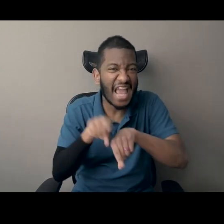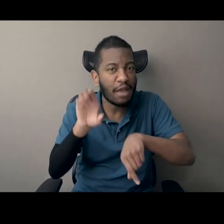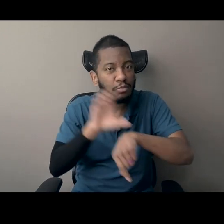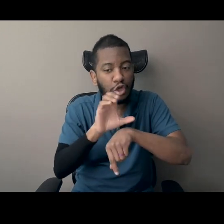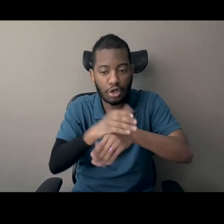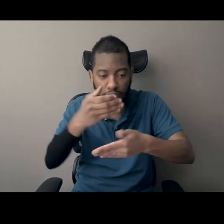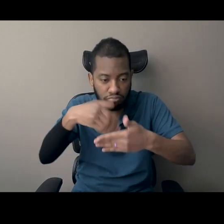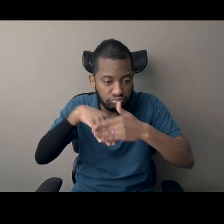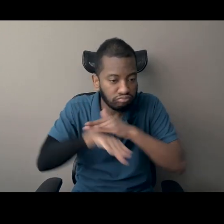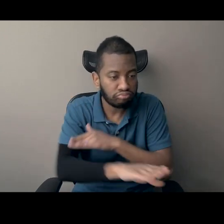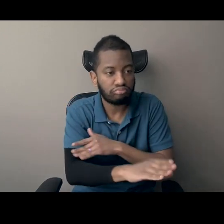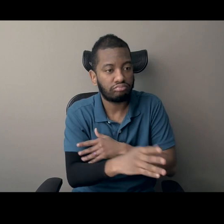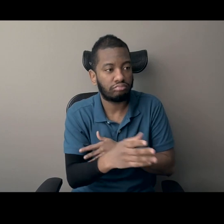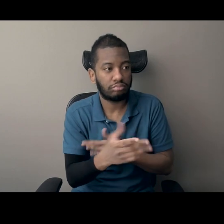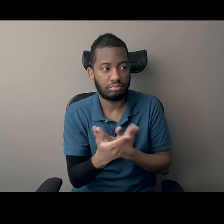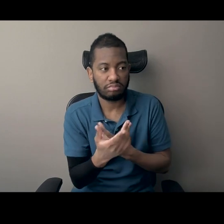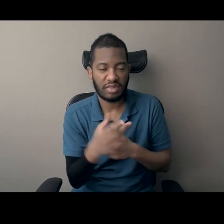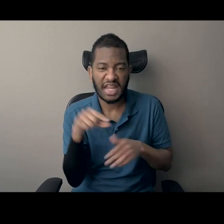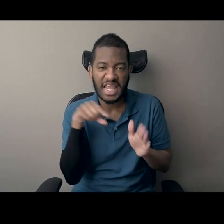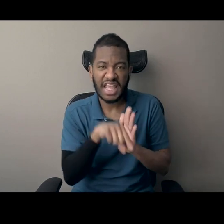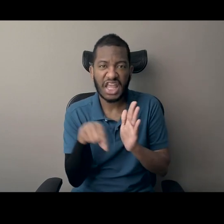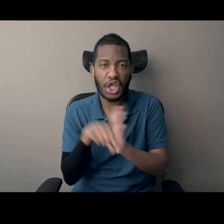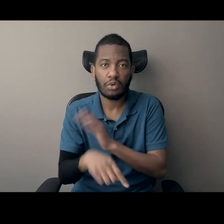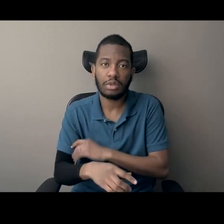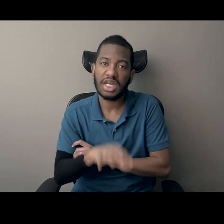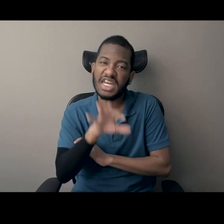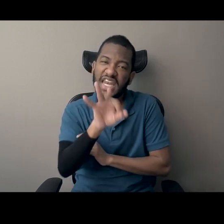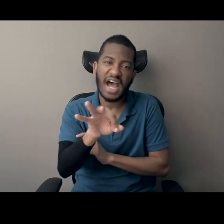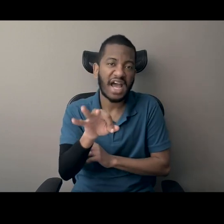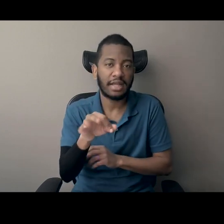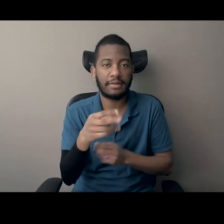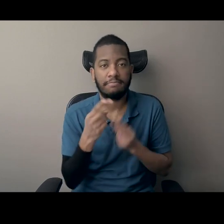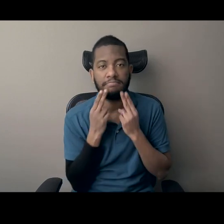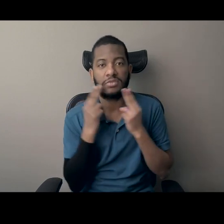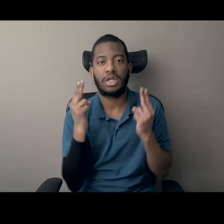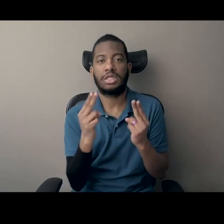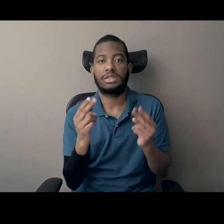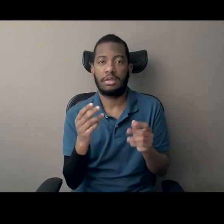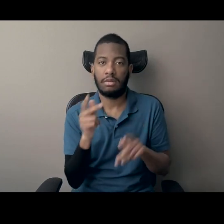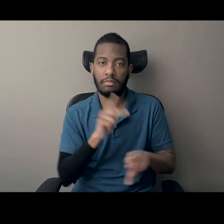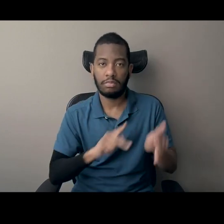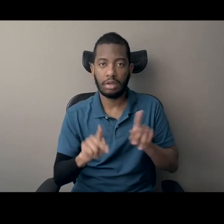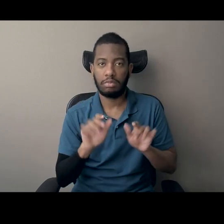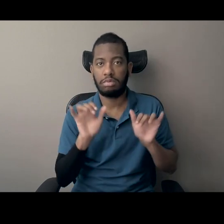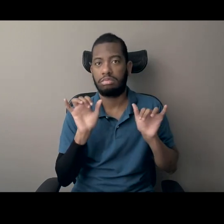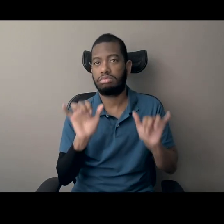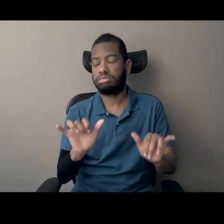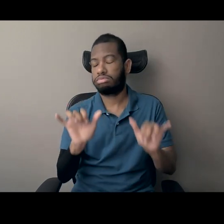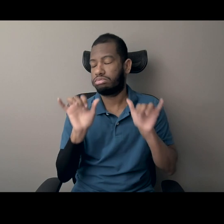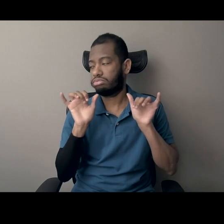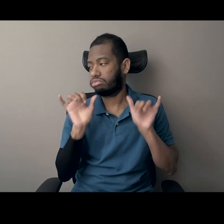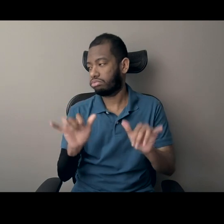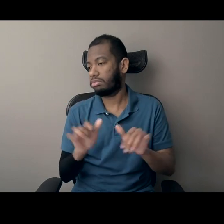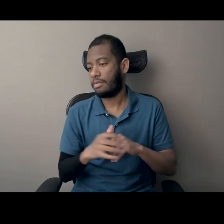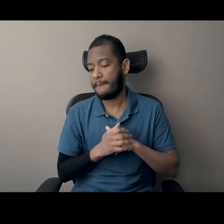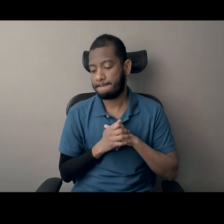innocent people. Um, and so that, that was the background, the research. Um, well,